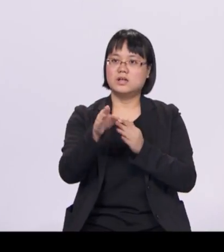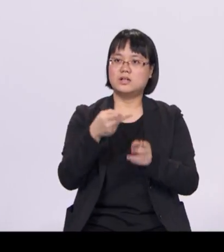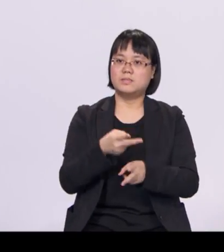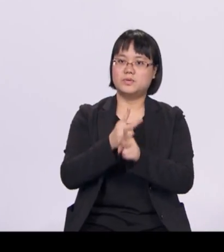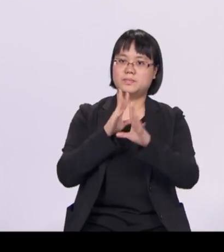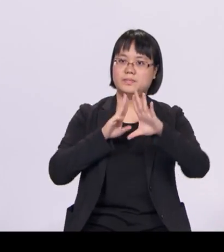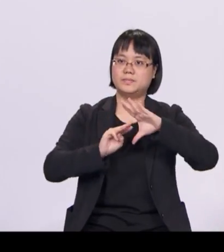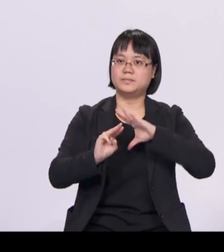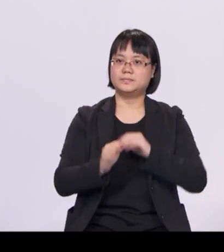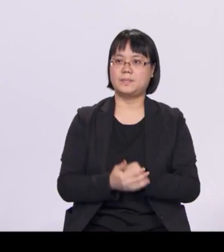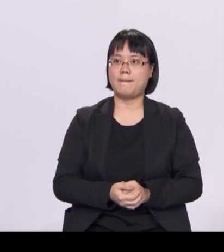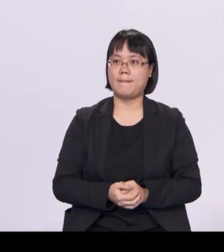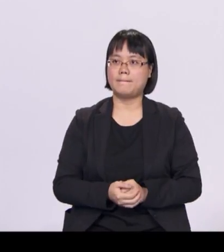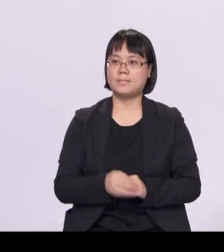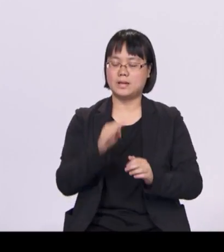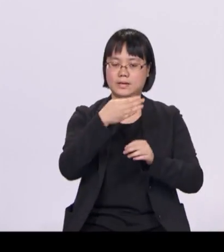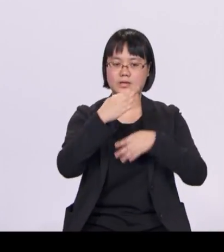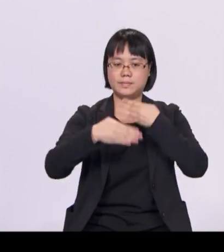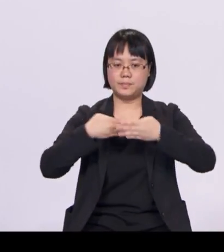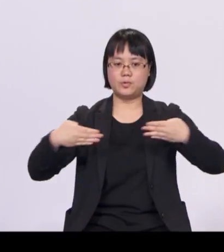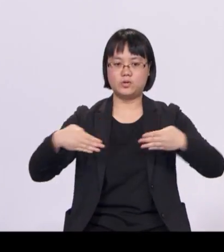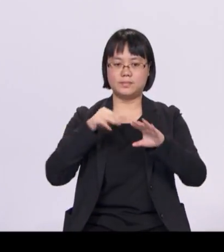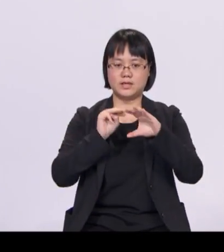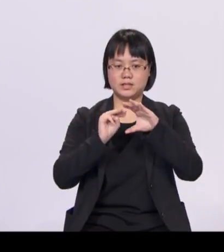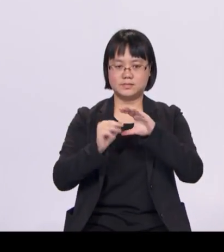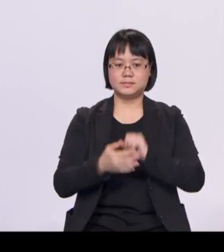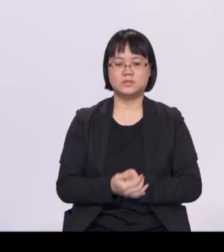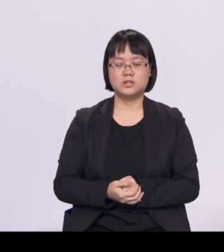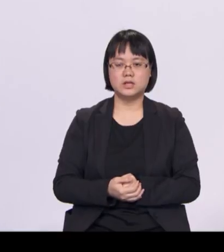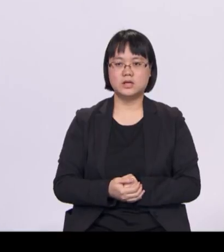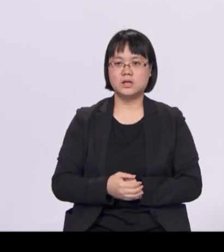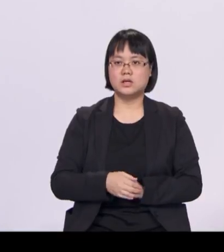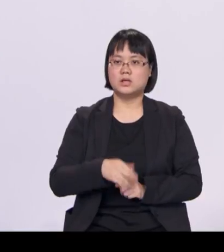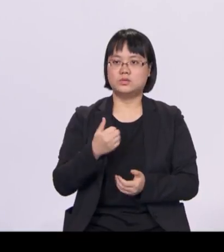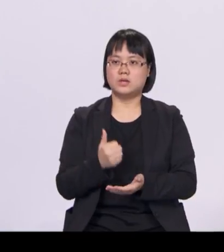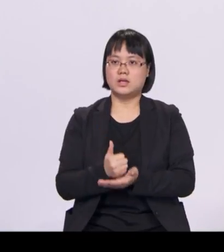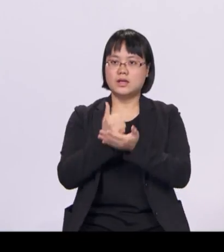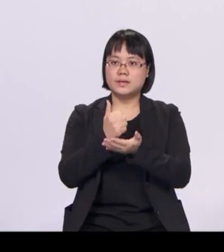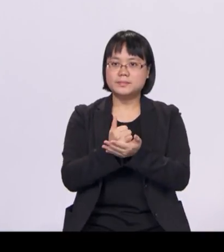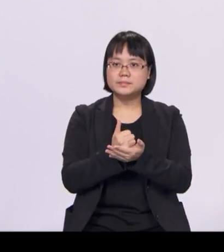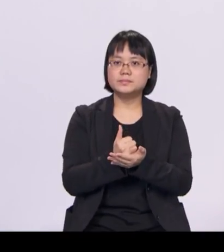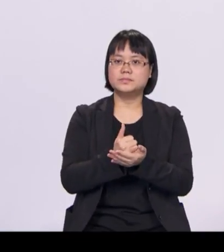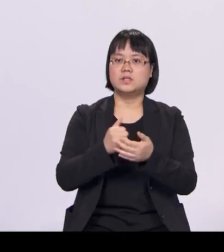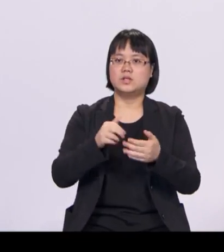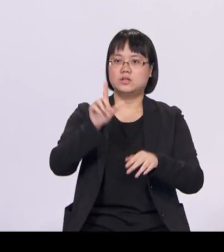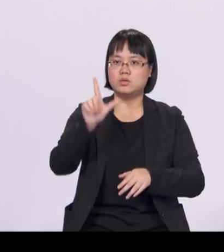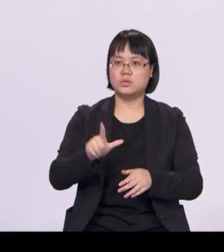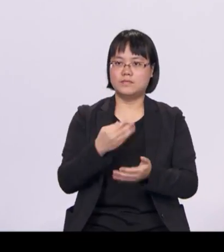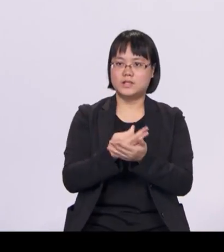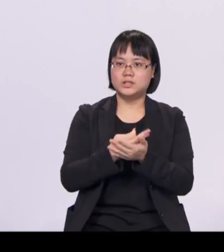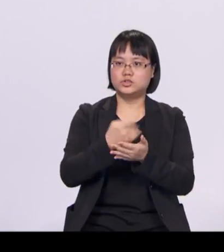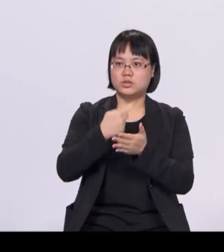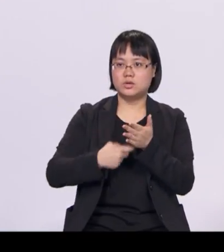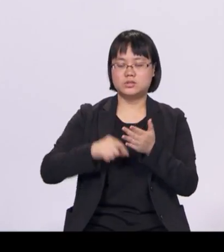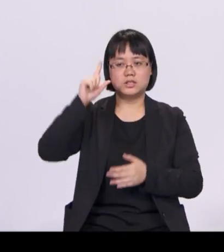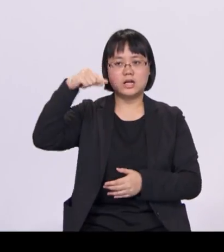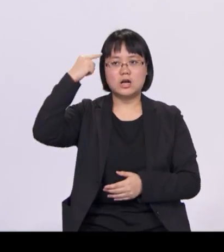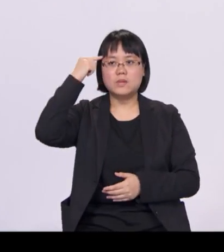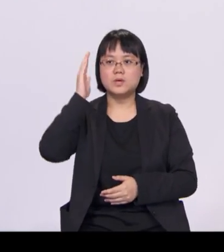To help lower the financing costs, the government will consider providing guarantees for some of these long-term